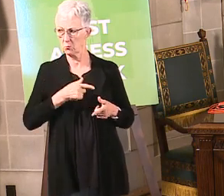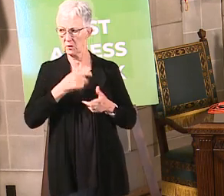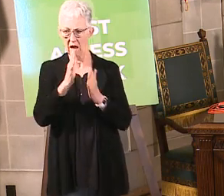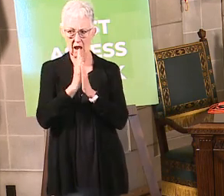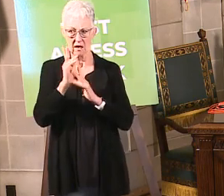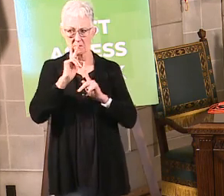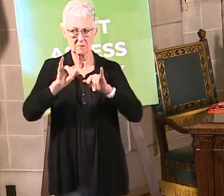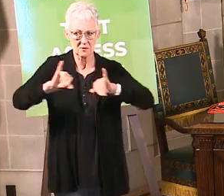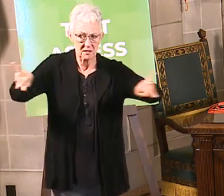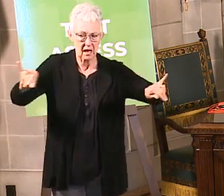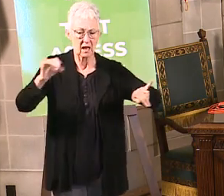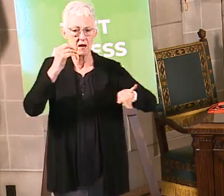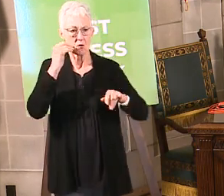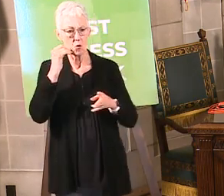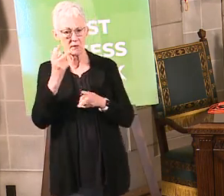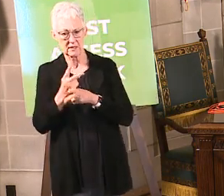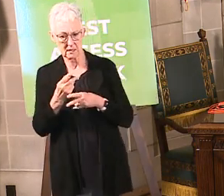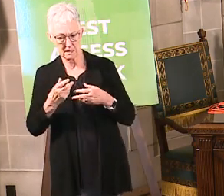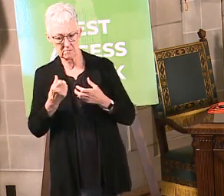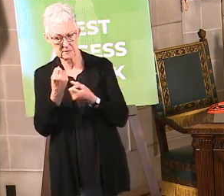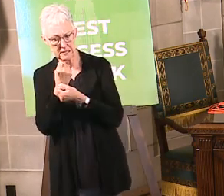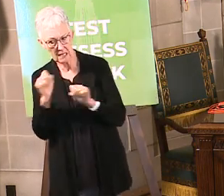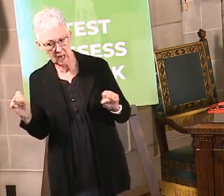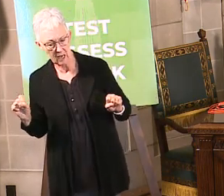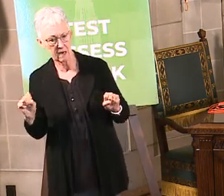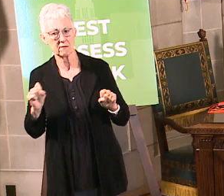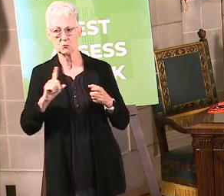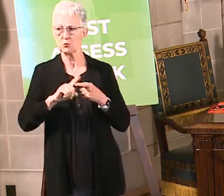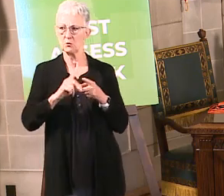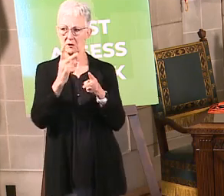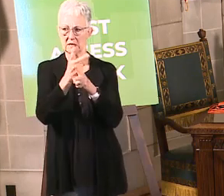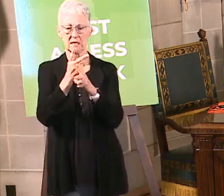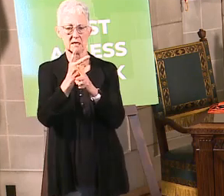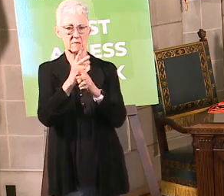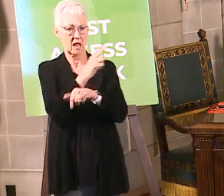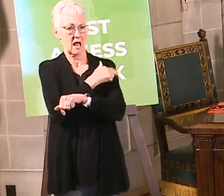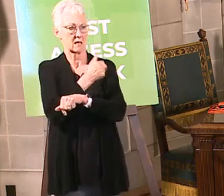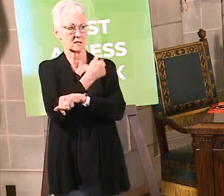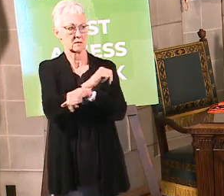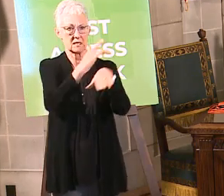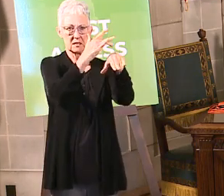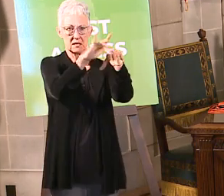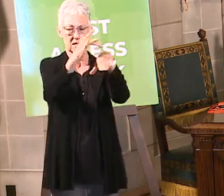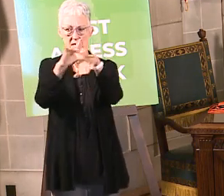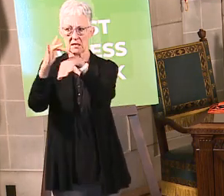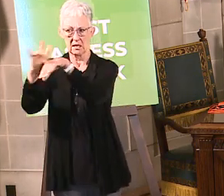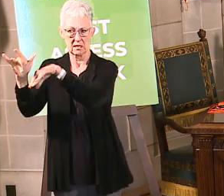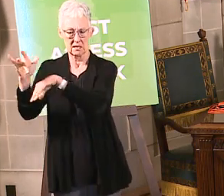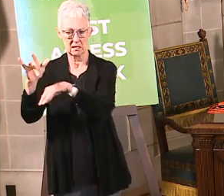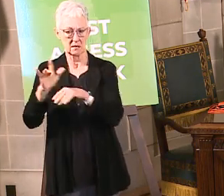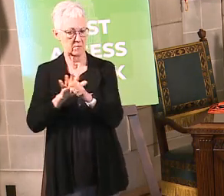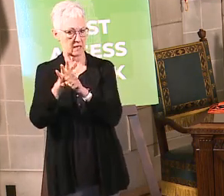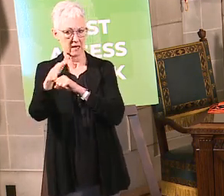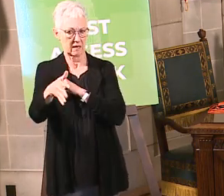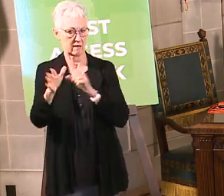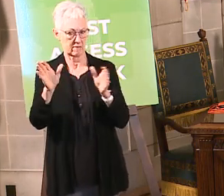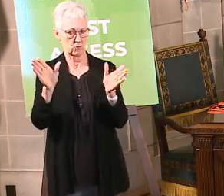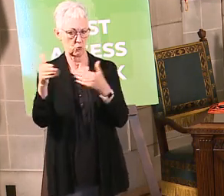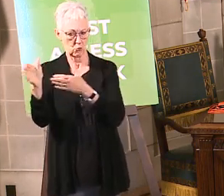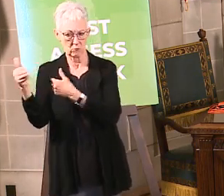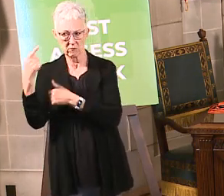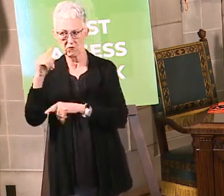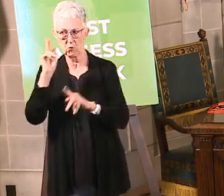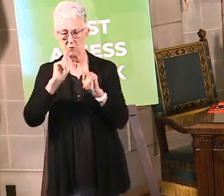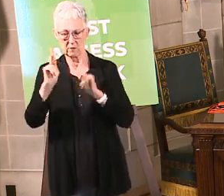Today, we've got 48 percent of our hospital beds available, 41 percent of the ICU beds available, and